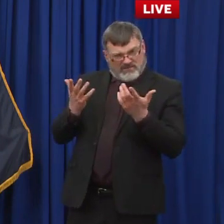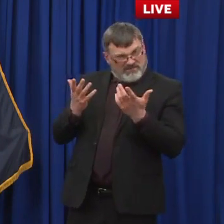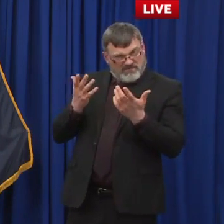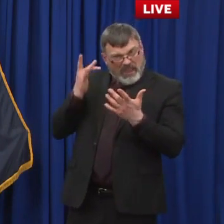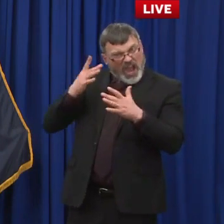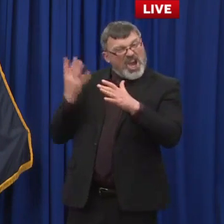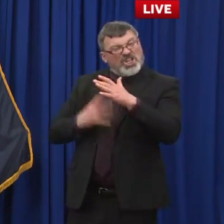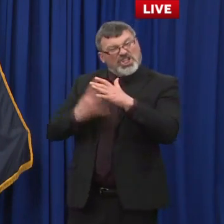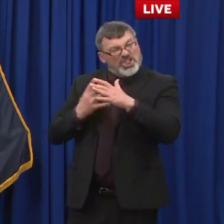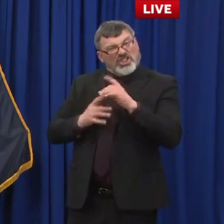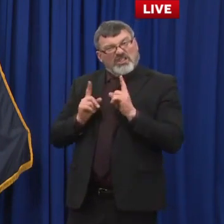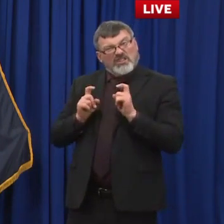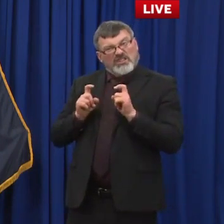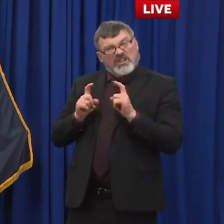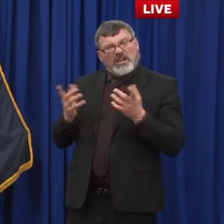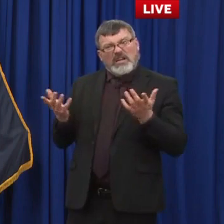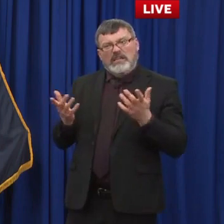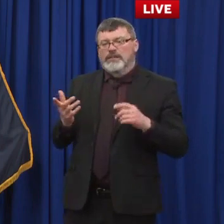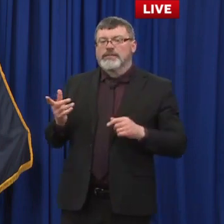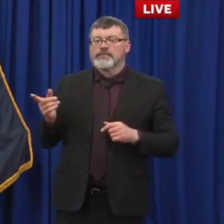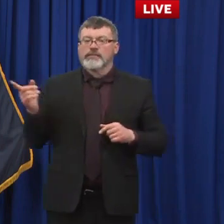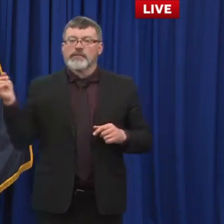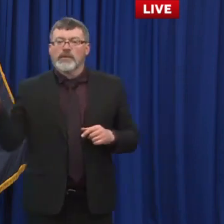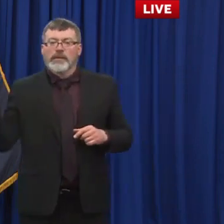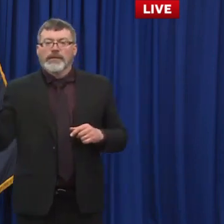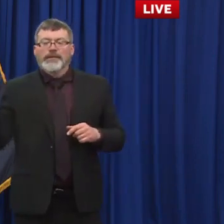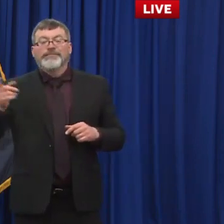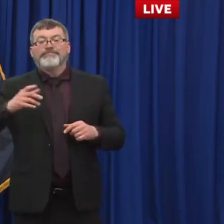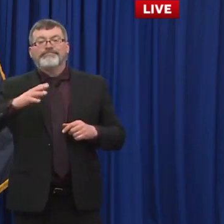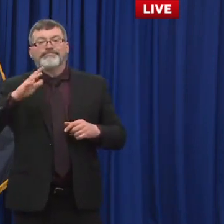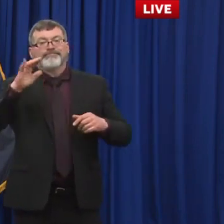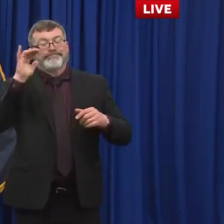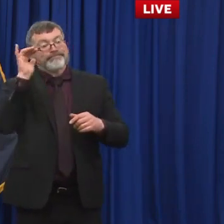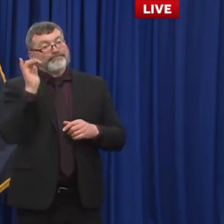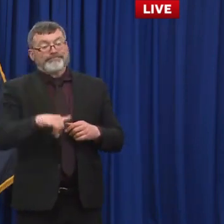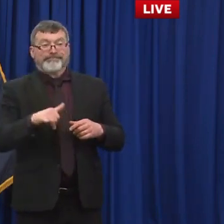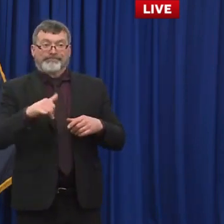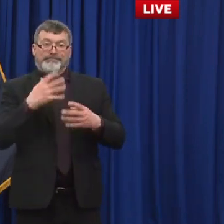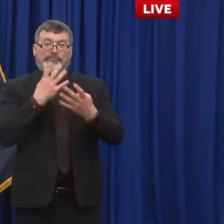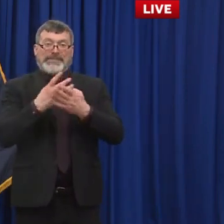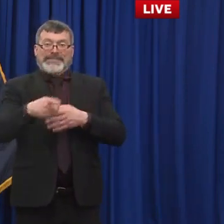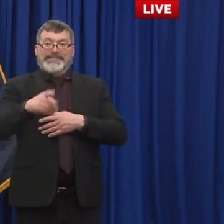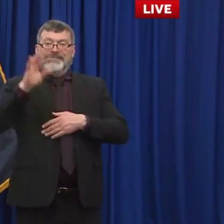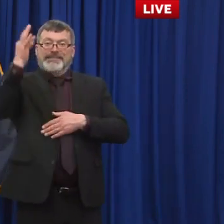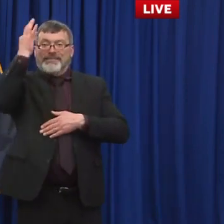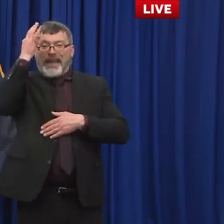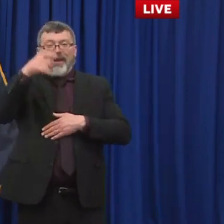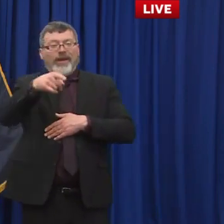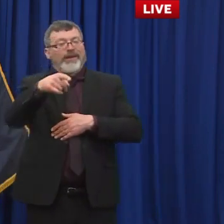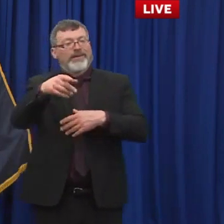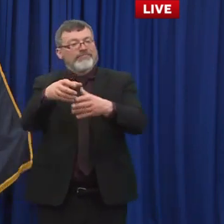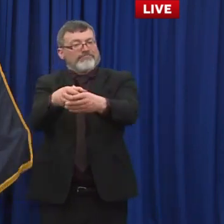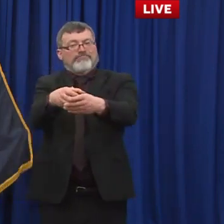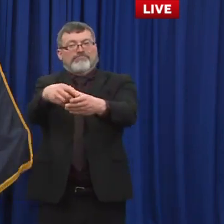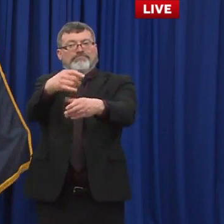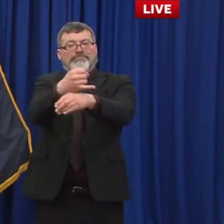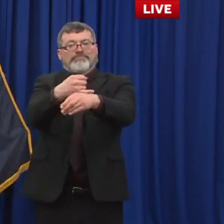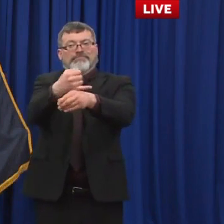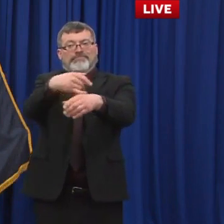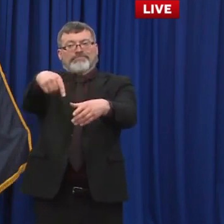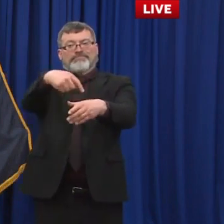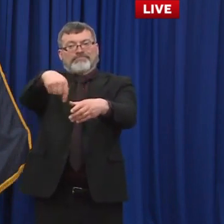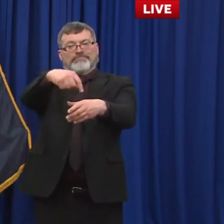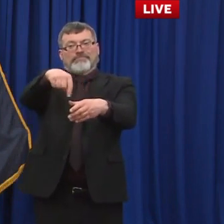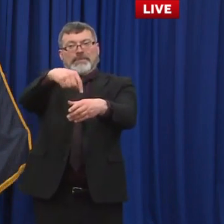frustrating because it's kind of an island unto itself. We, we don't have any real interaction with that facility. We don't provide the vaccines. We don't provide the